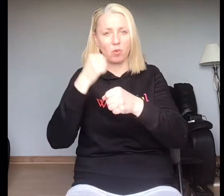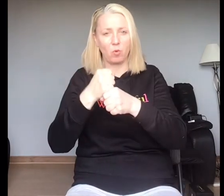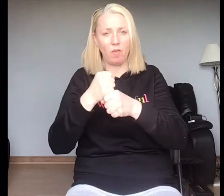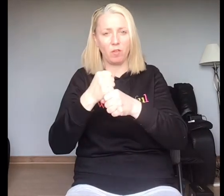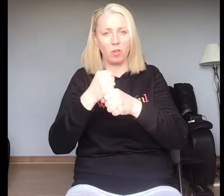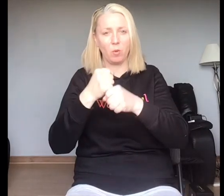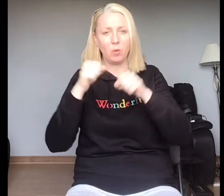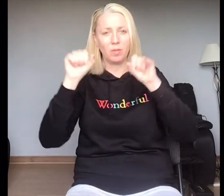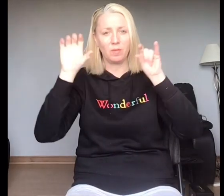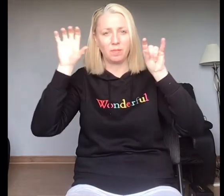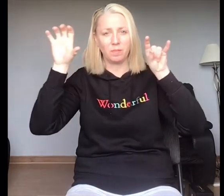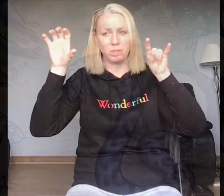Gruffalo.